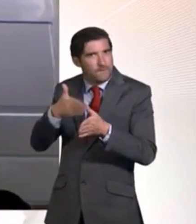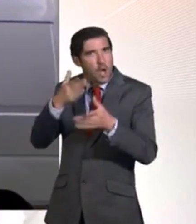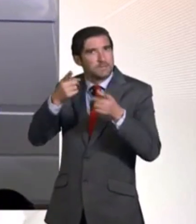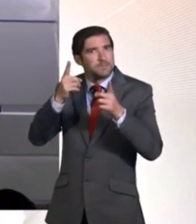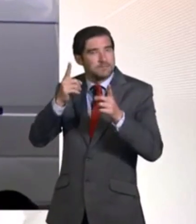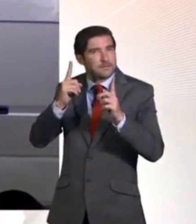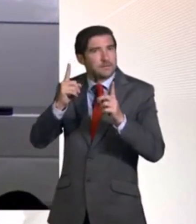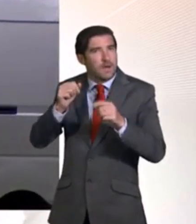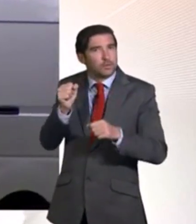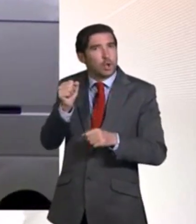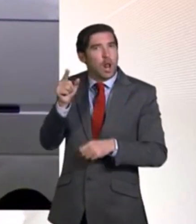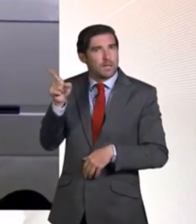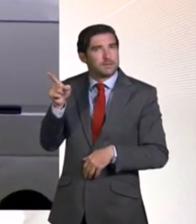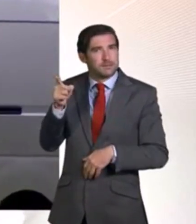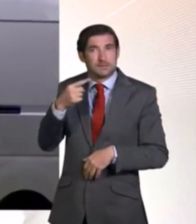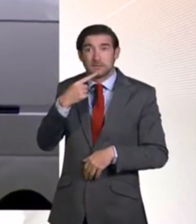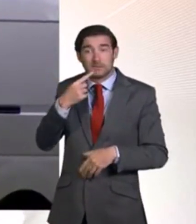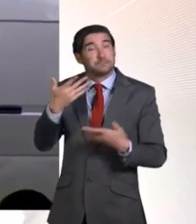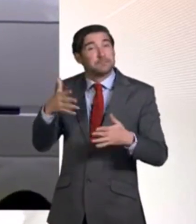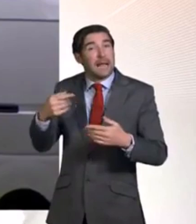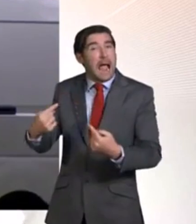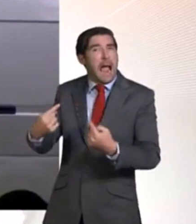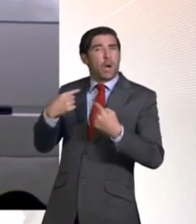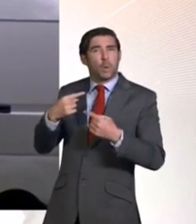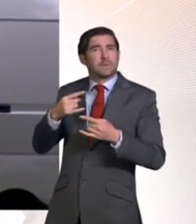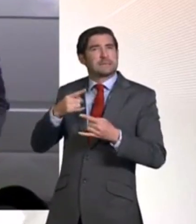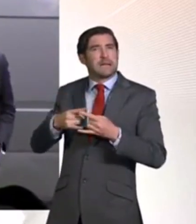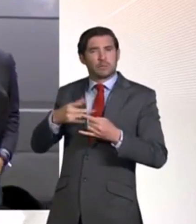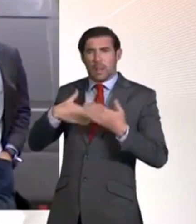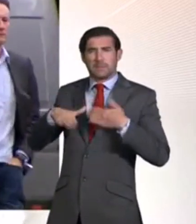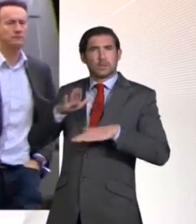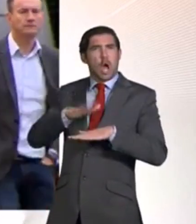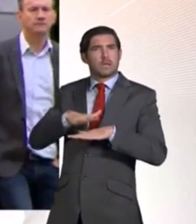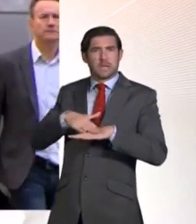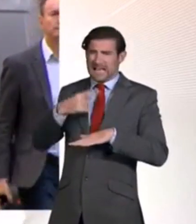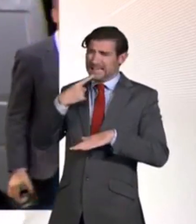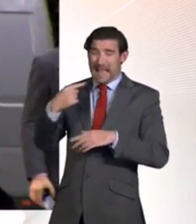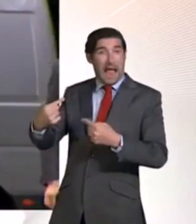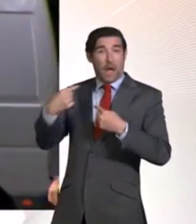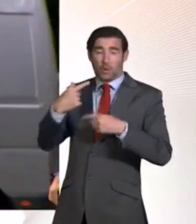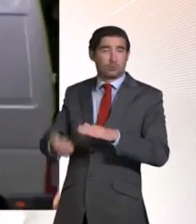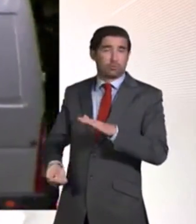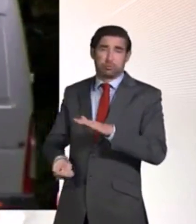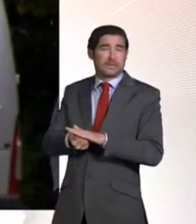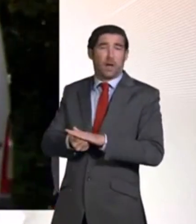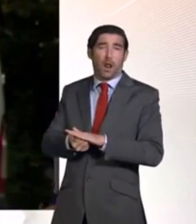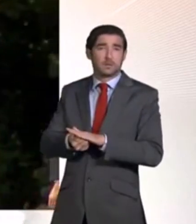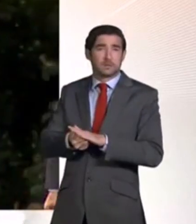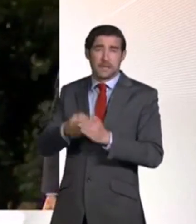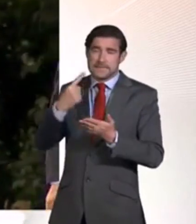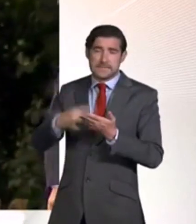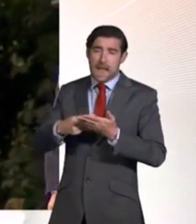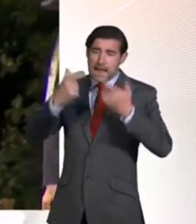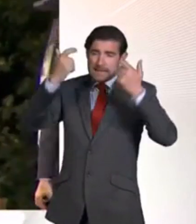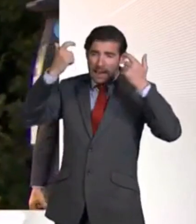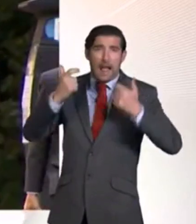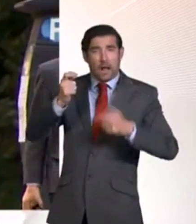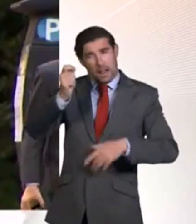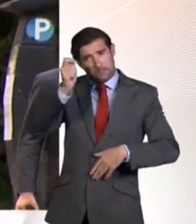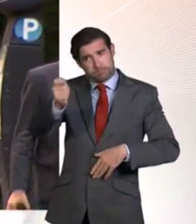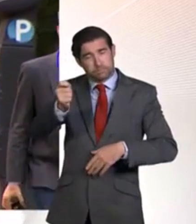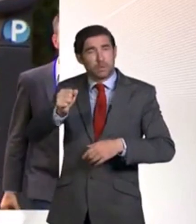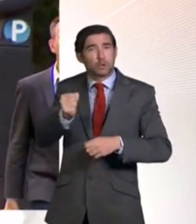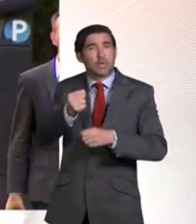described sexual misconduct allegations against him as patently ridiculous. Mr Summon's taking legal action to challenge the Scottish Government's